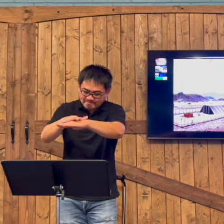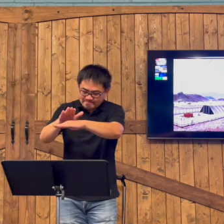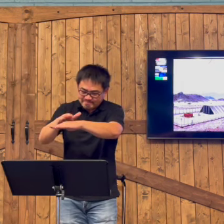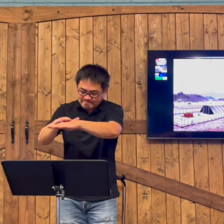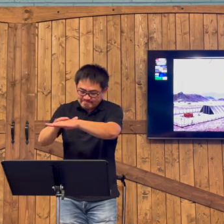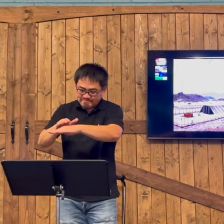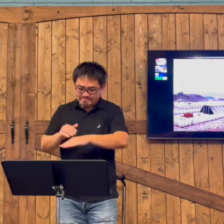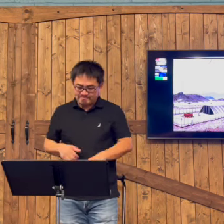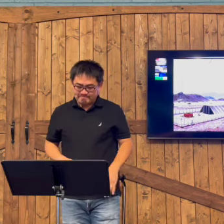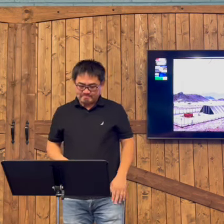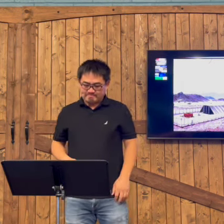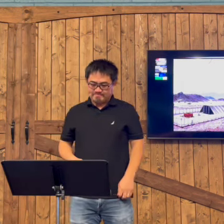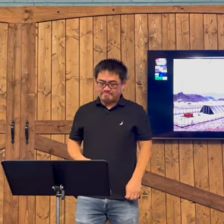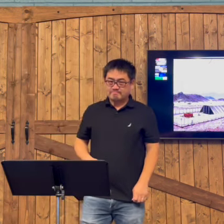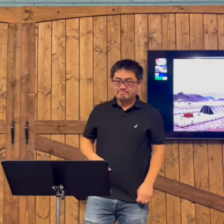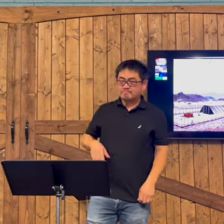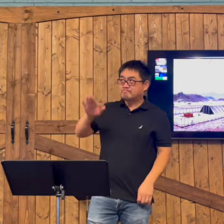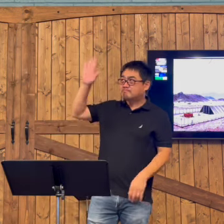And so I want to warn each one of you.